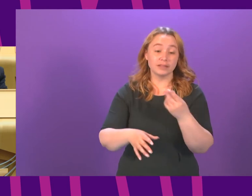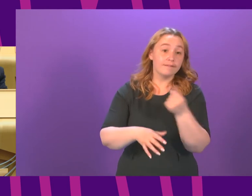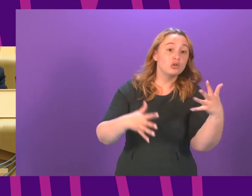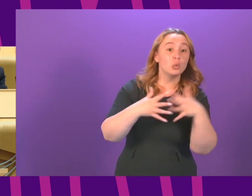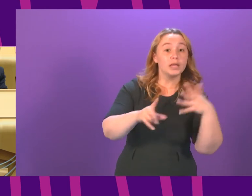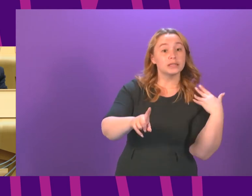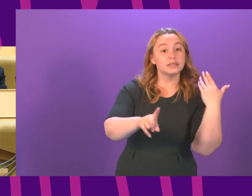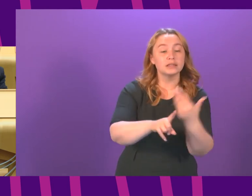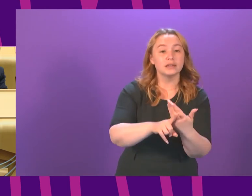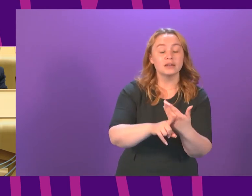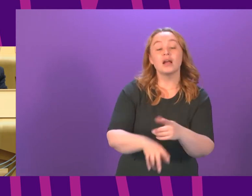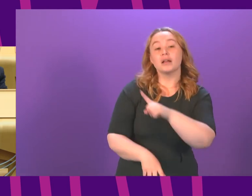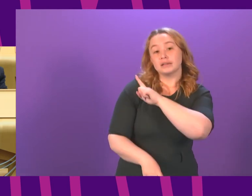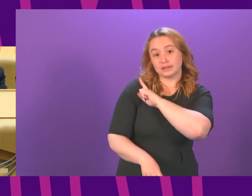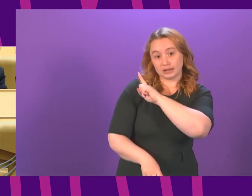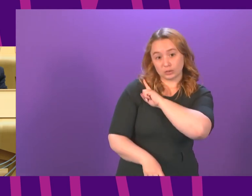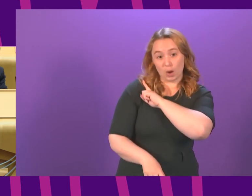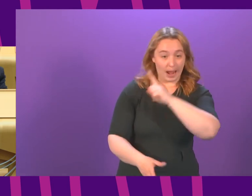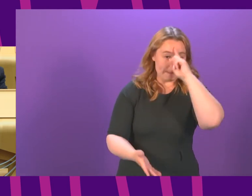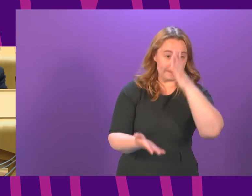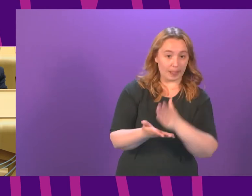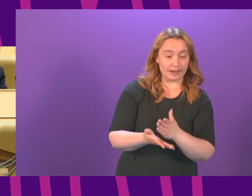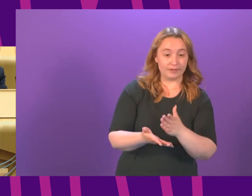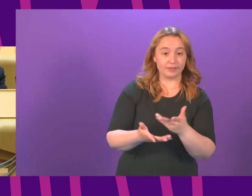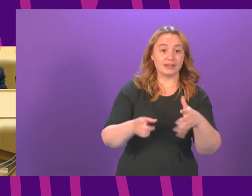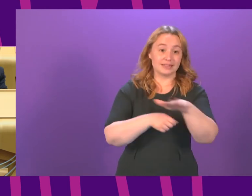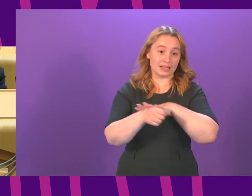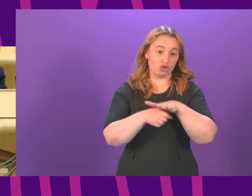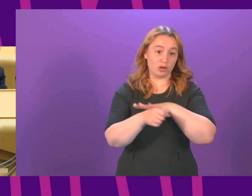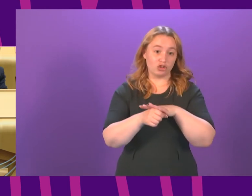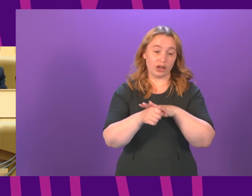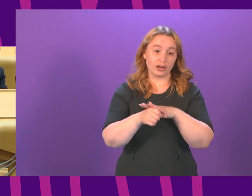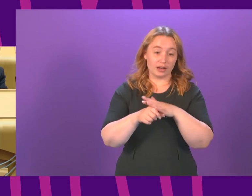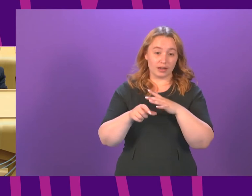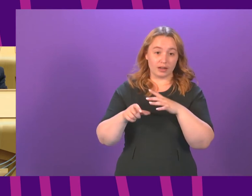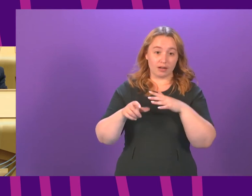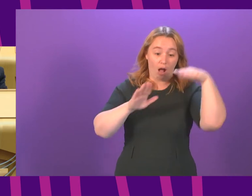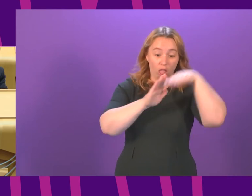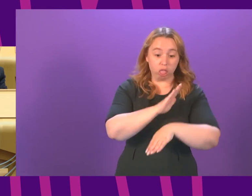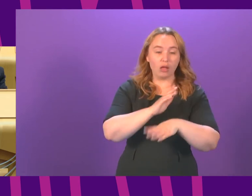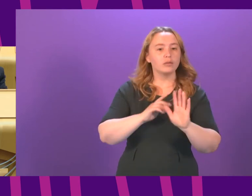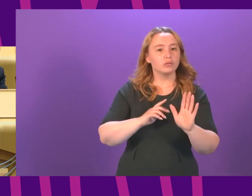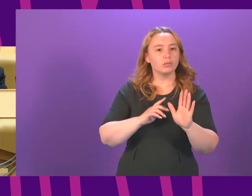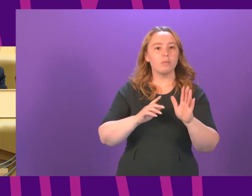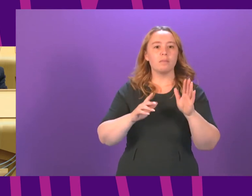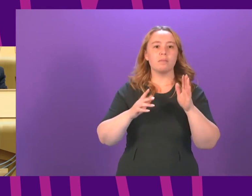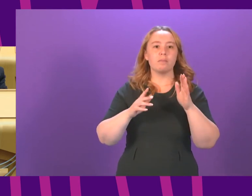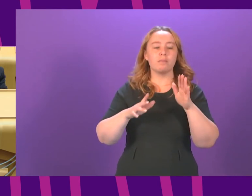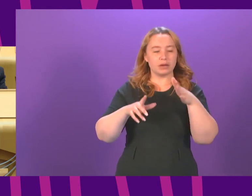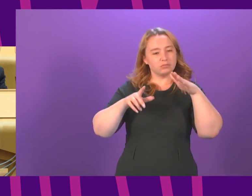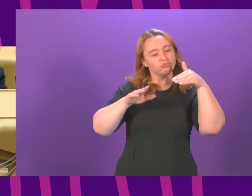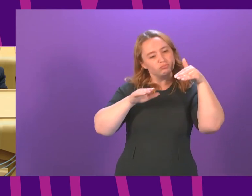and that is why we believe we are seeing the situation in Glasgow not continue with exponential rise but